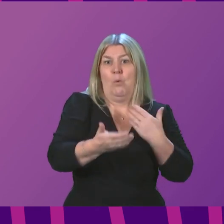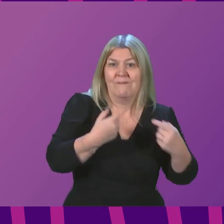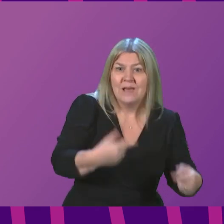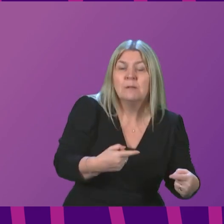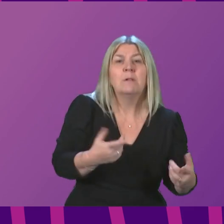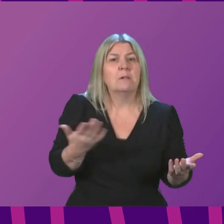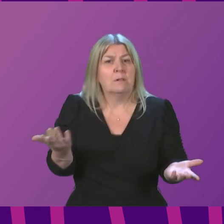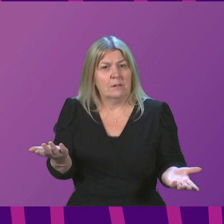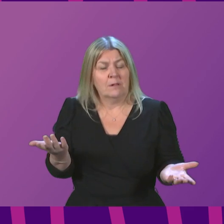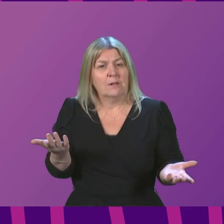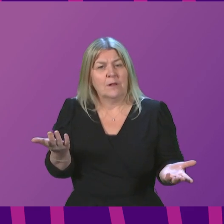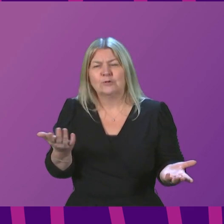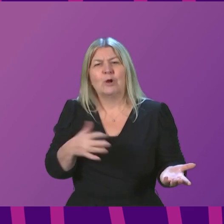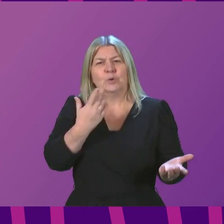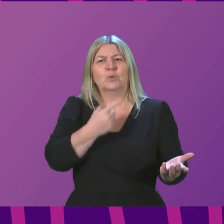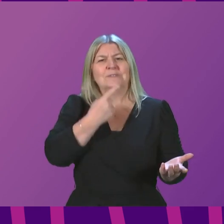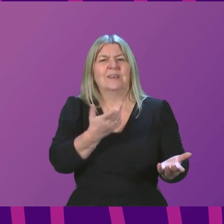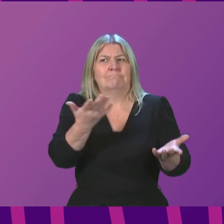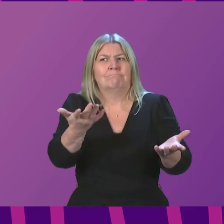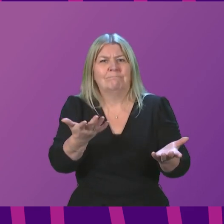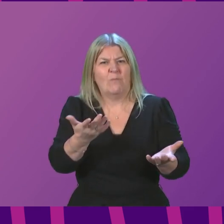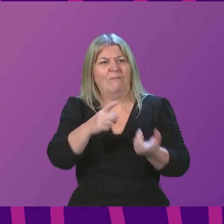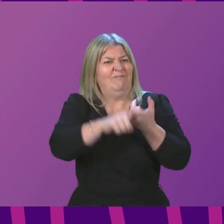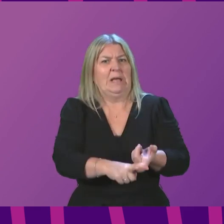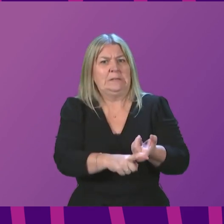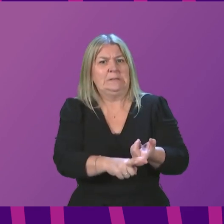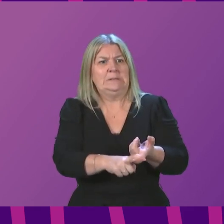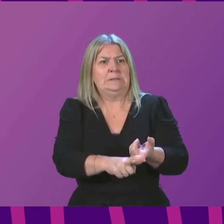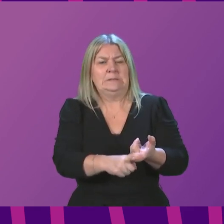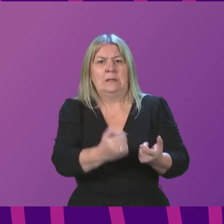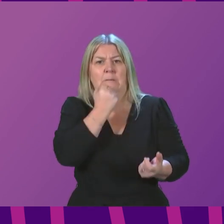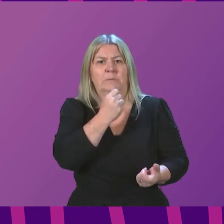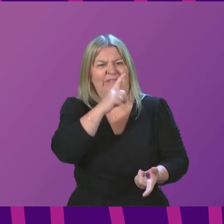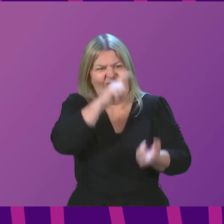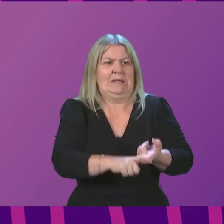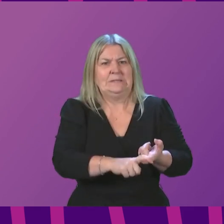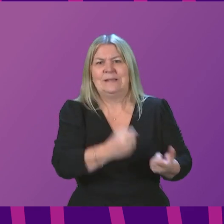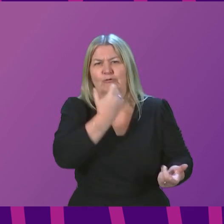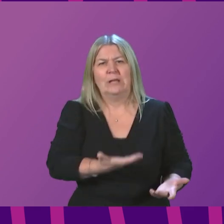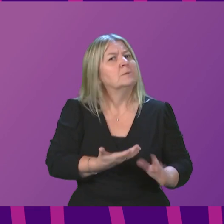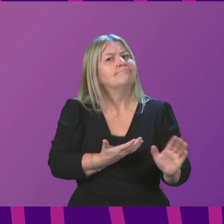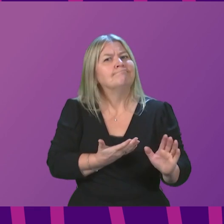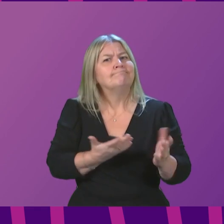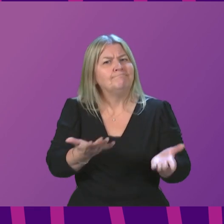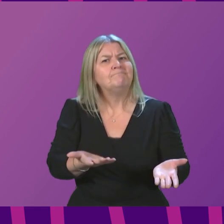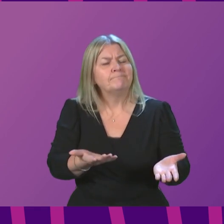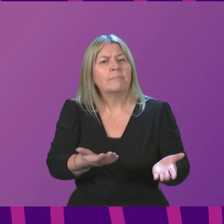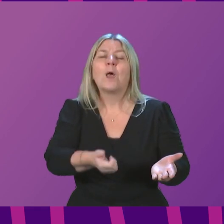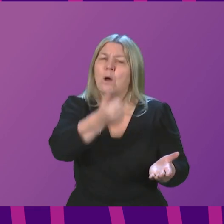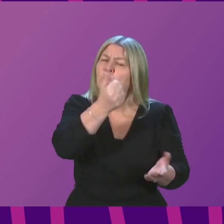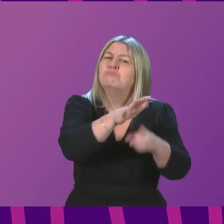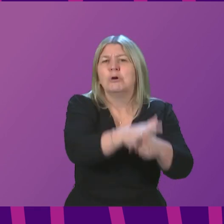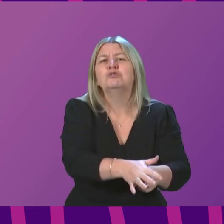it is important that it is not seen as something that is fixed and unchanging. We do know capacity is under